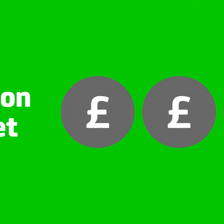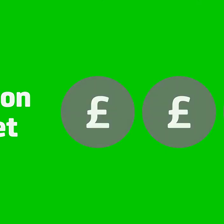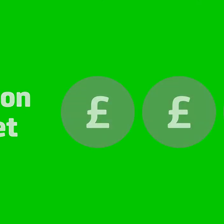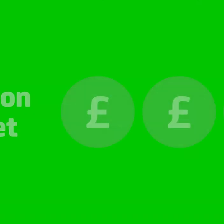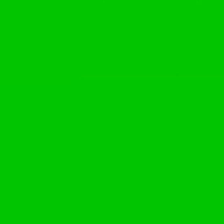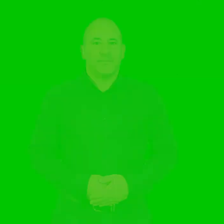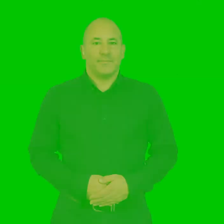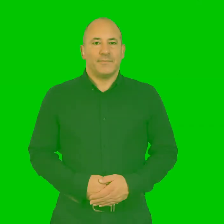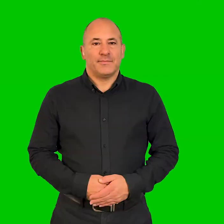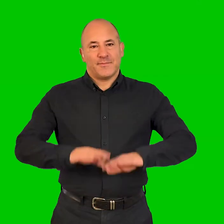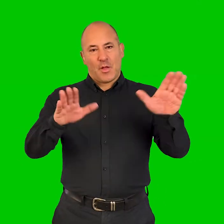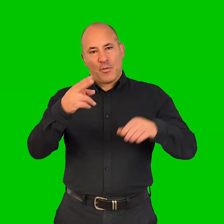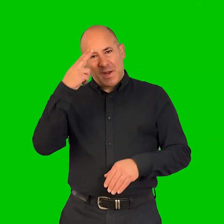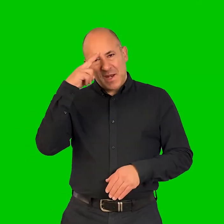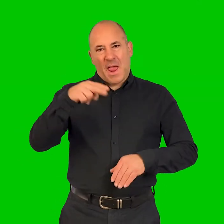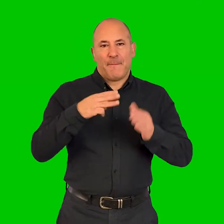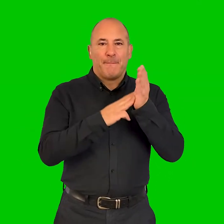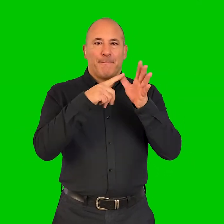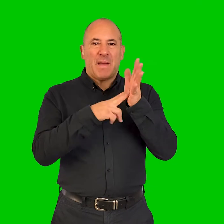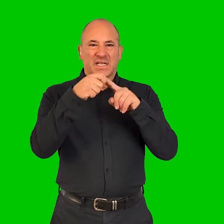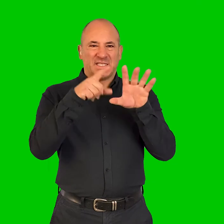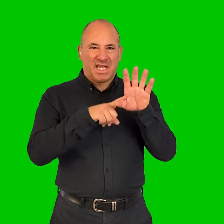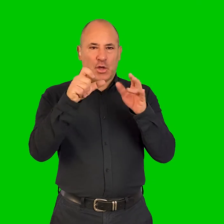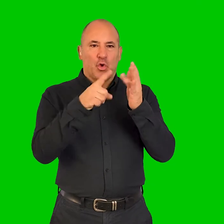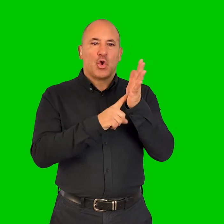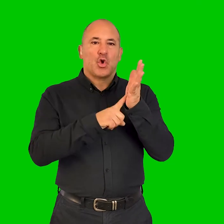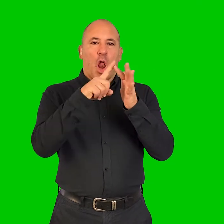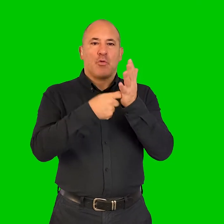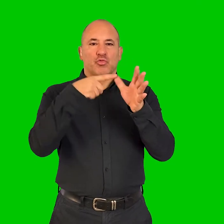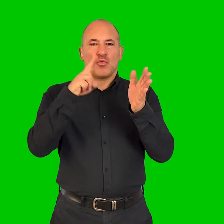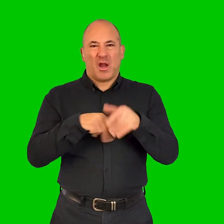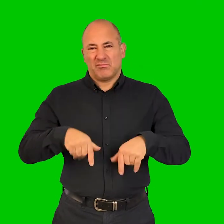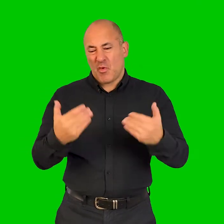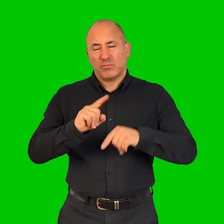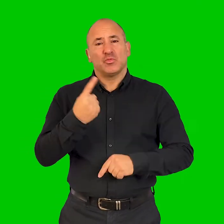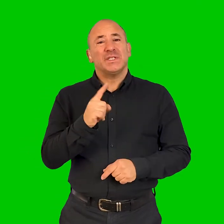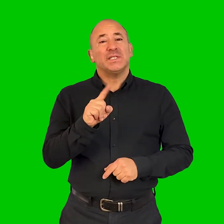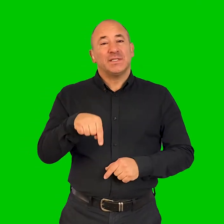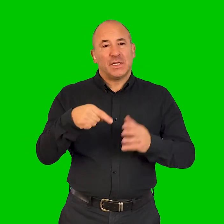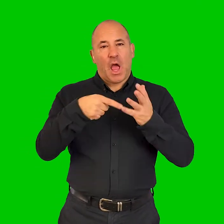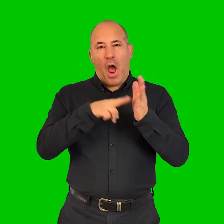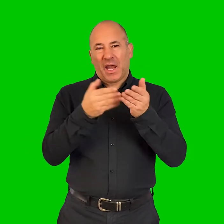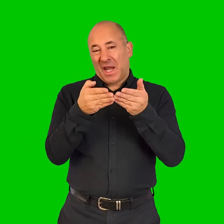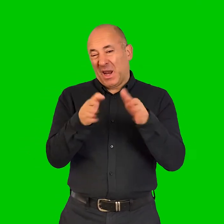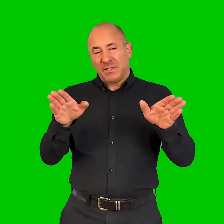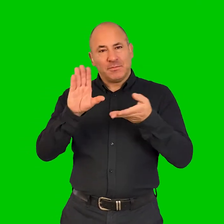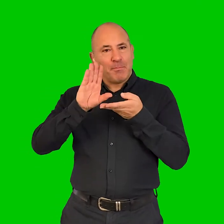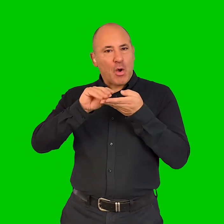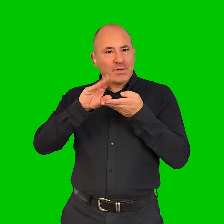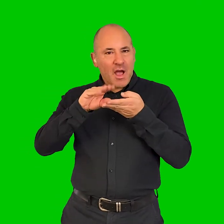Hello, my name is Mandy Coleran and welcome to the Unlimited Podcast. Which